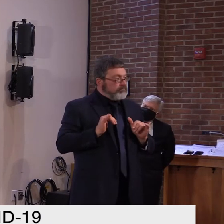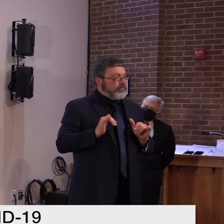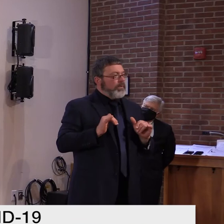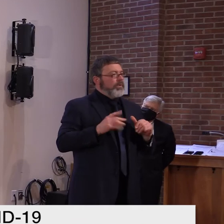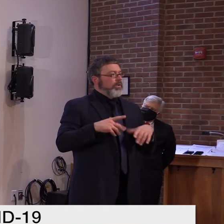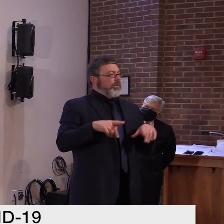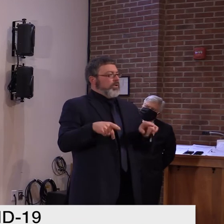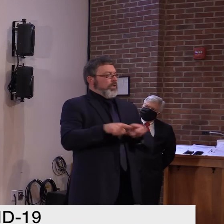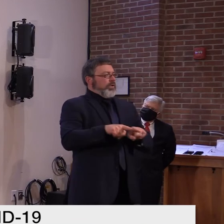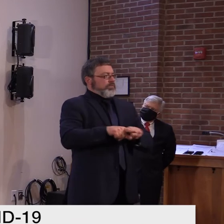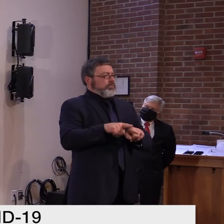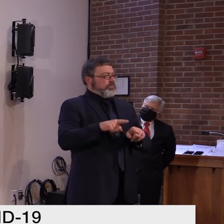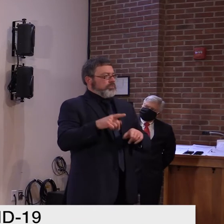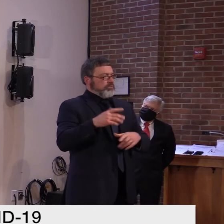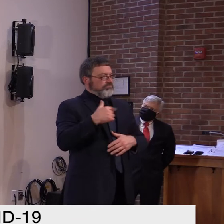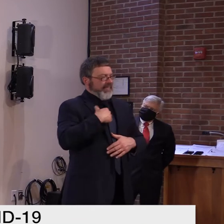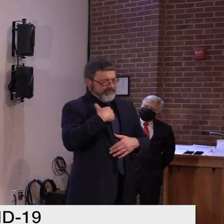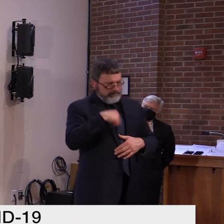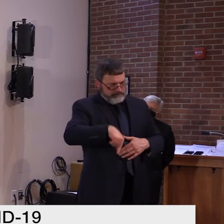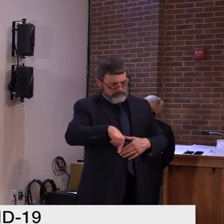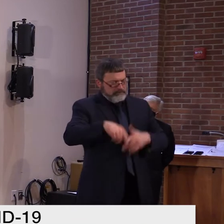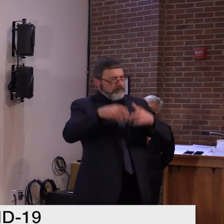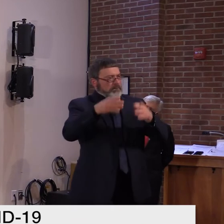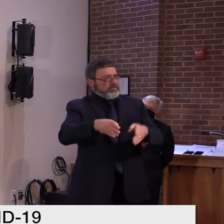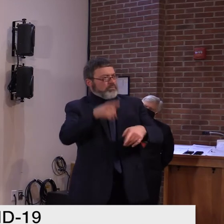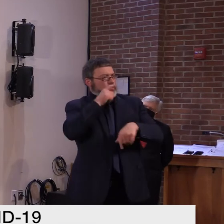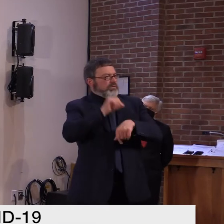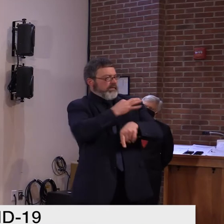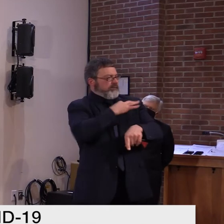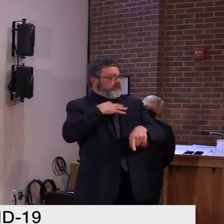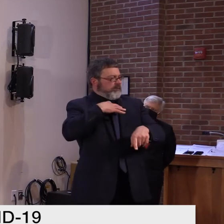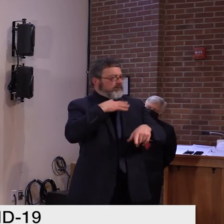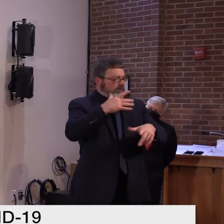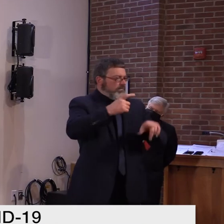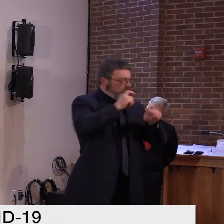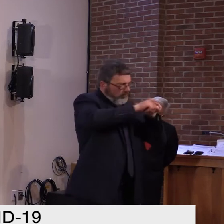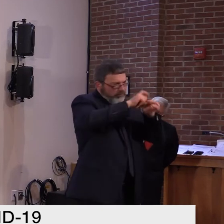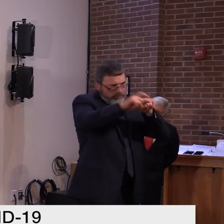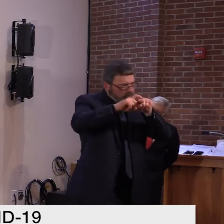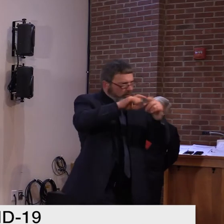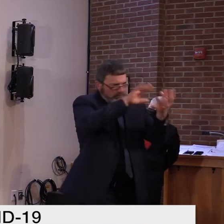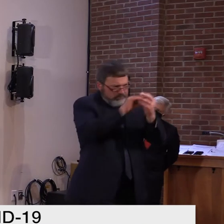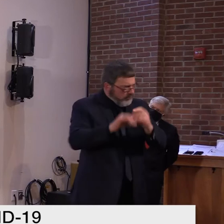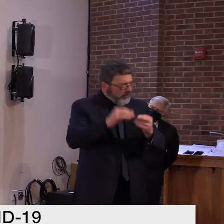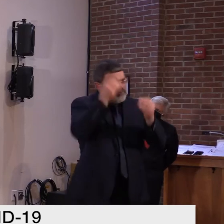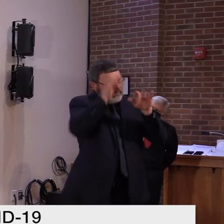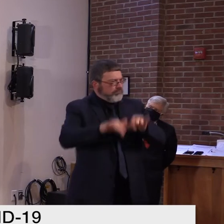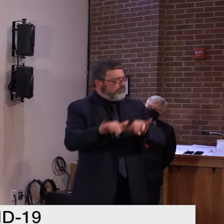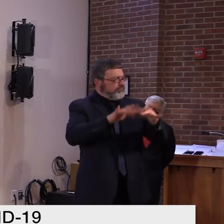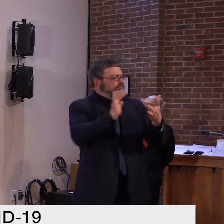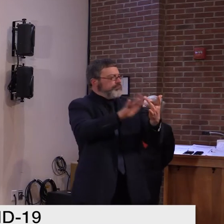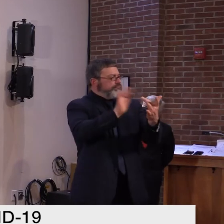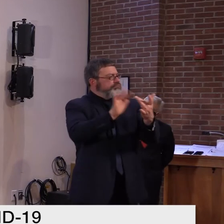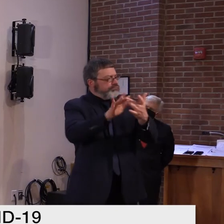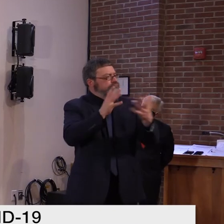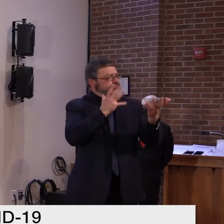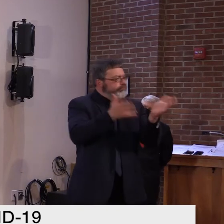over the, the time curve of the pandemic, the number of contacts per case has increased.